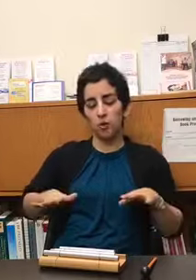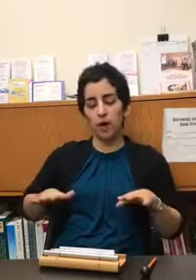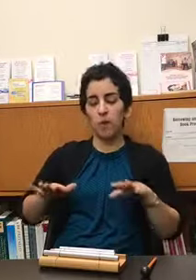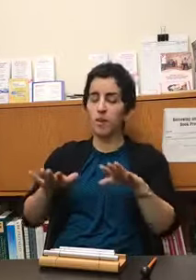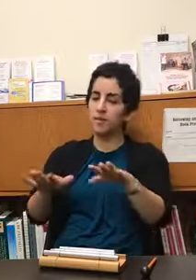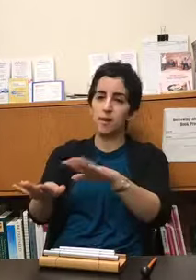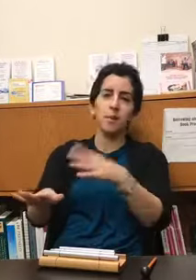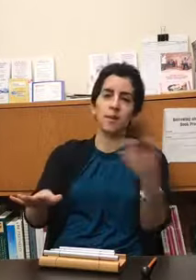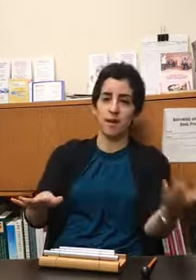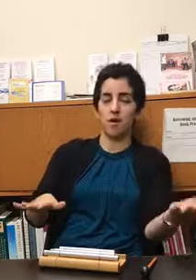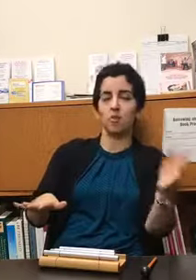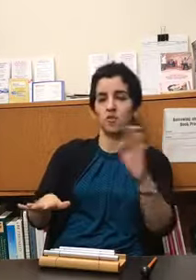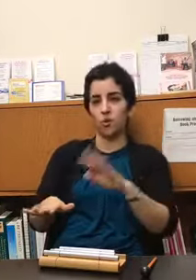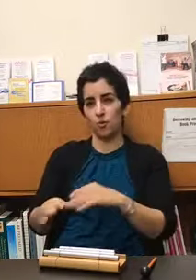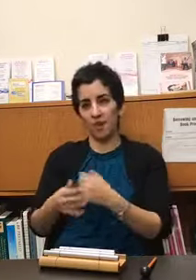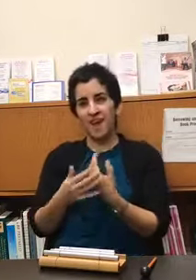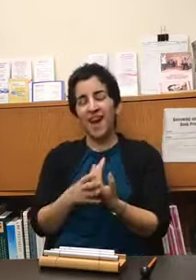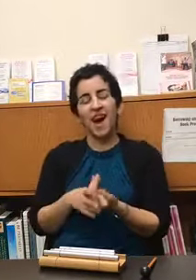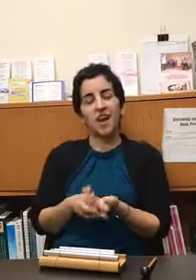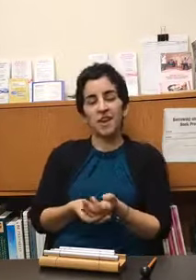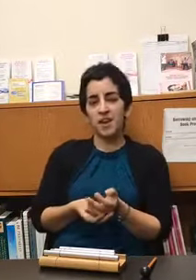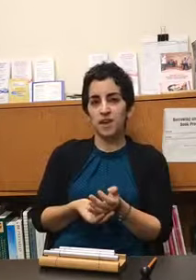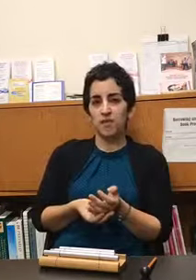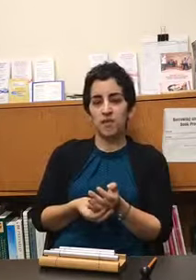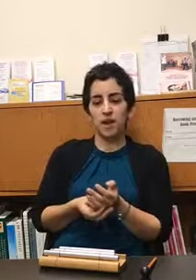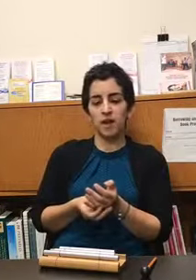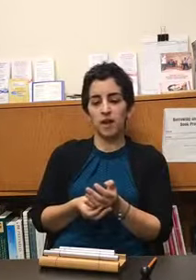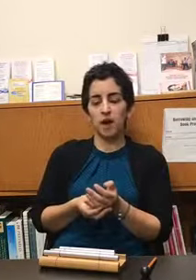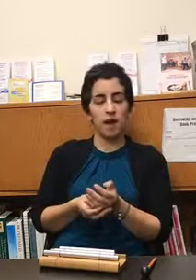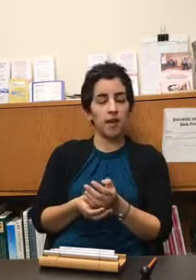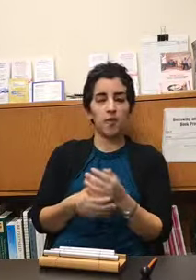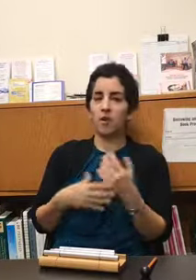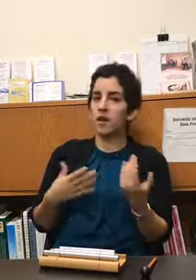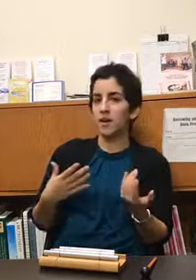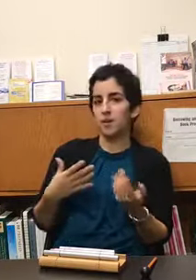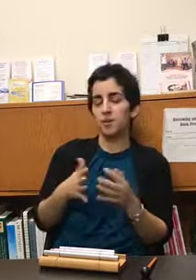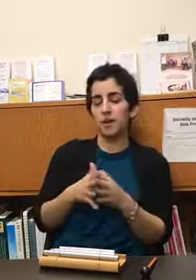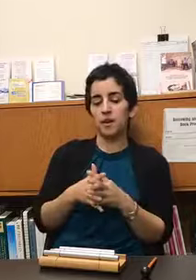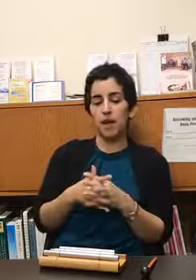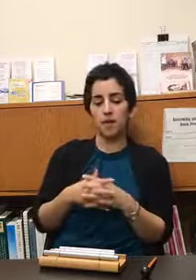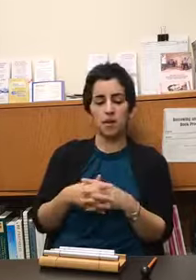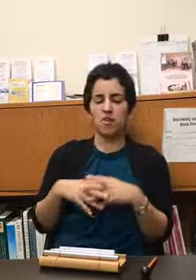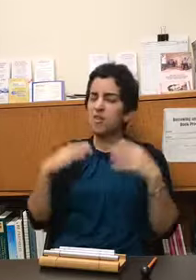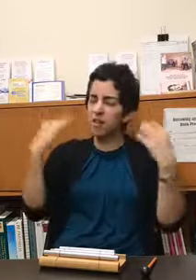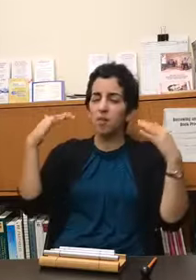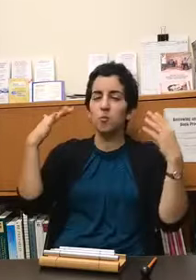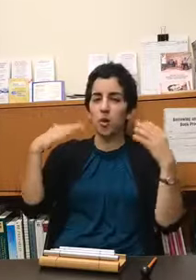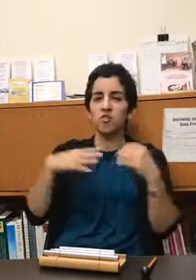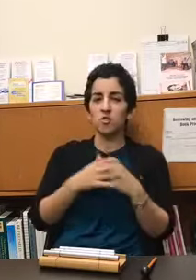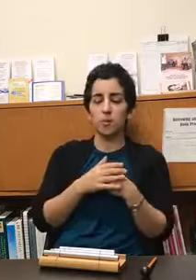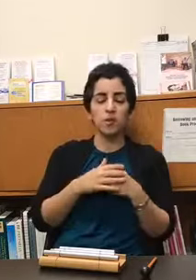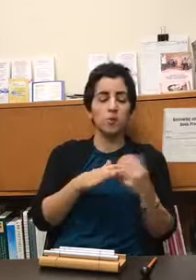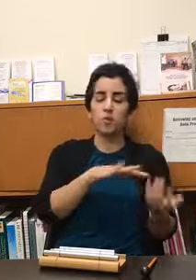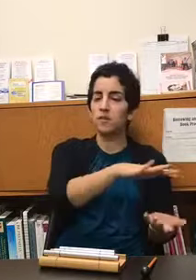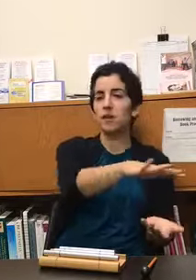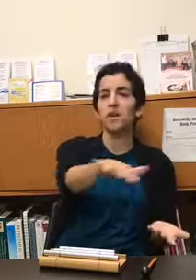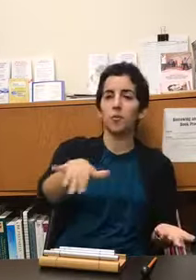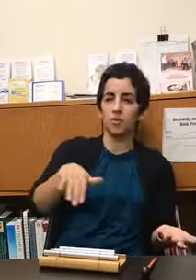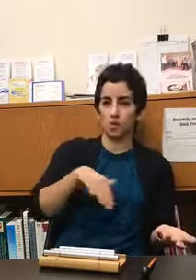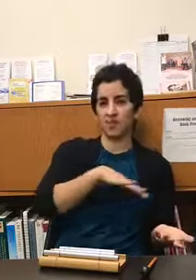and we dip in and out so on any given day if a client comes in and they're just in a little more anxious place we'll stay in that resourcing